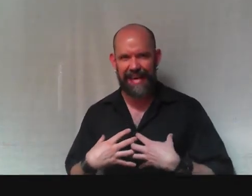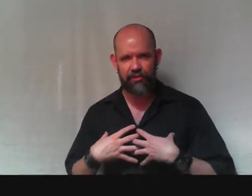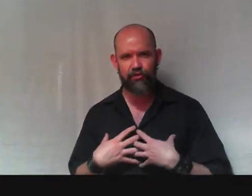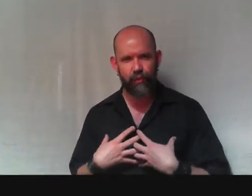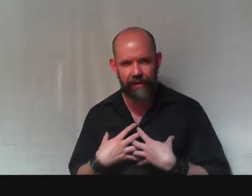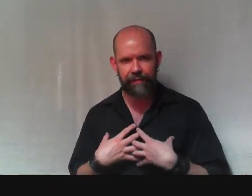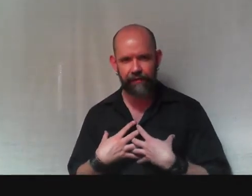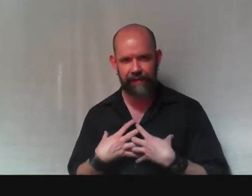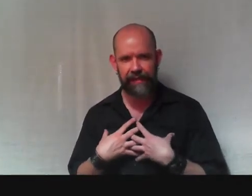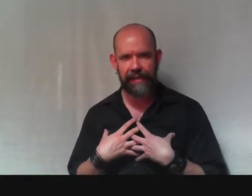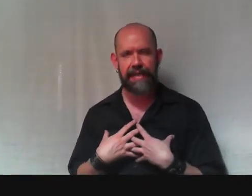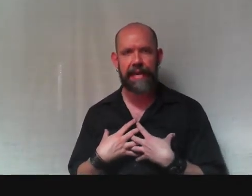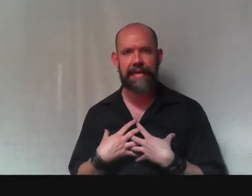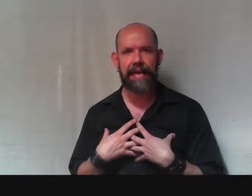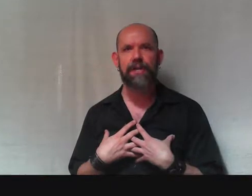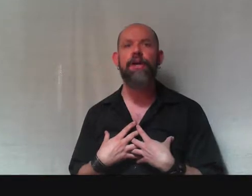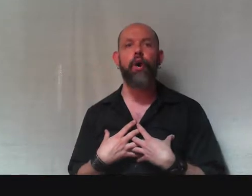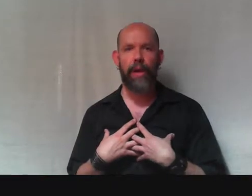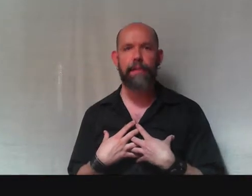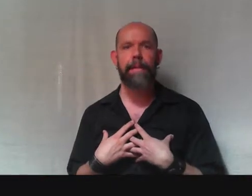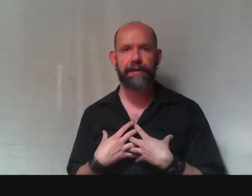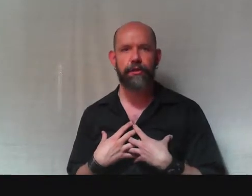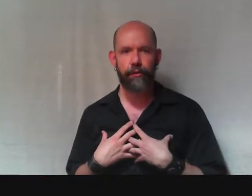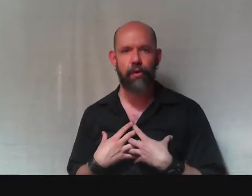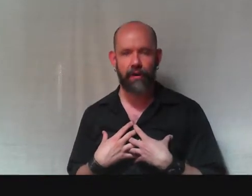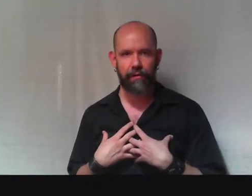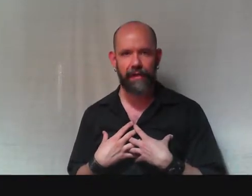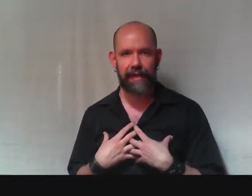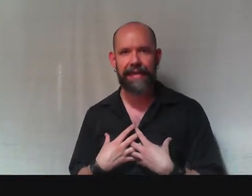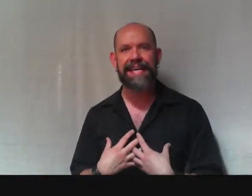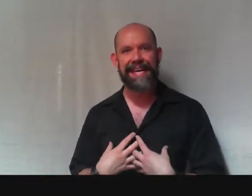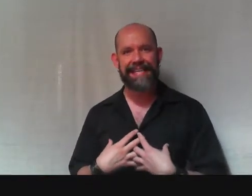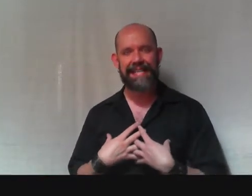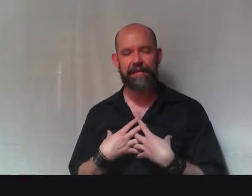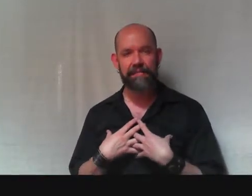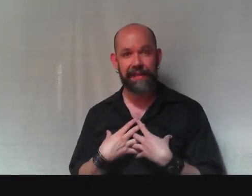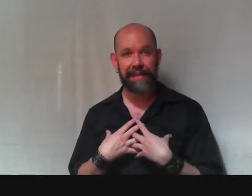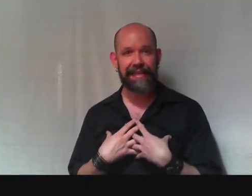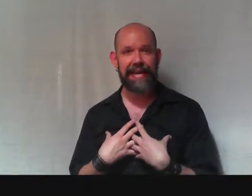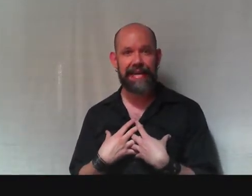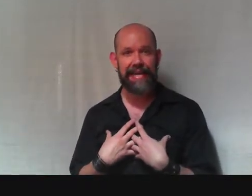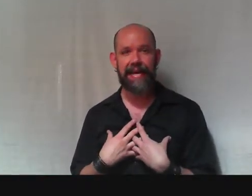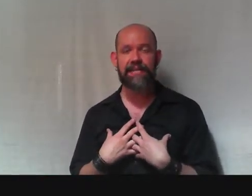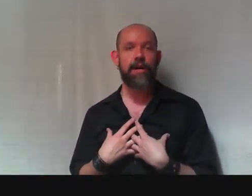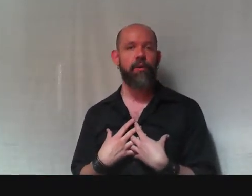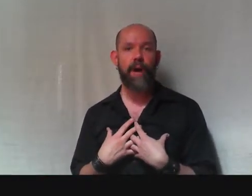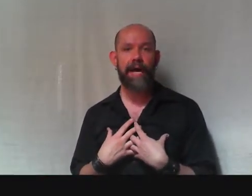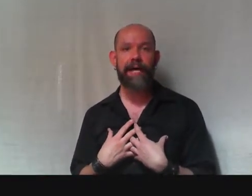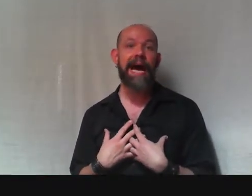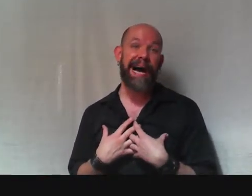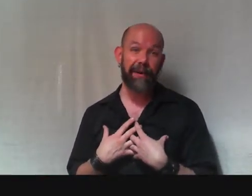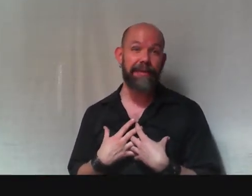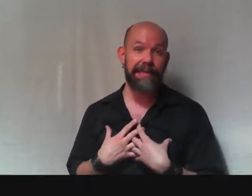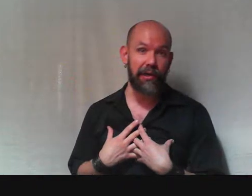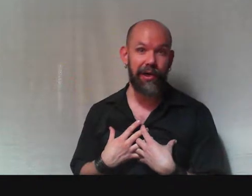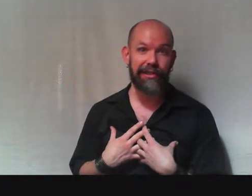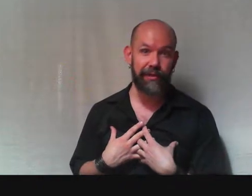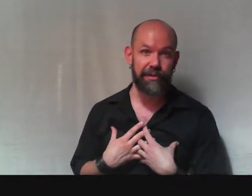that dreadful feeling that I get when I'm about to do the wrong thing. It's that feeling that I get when I really ought to do